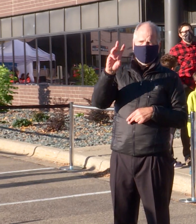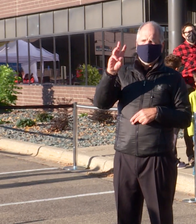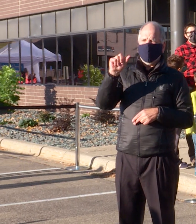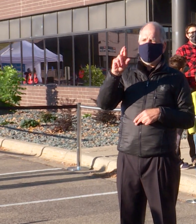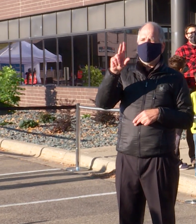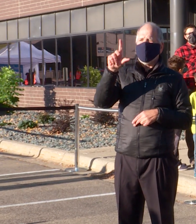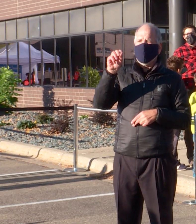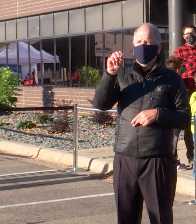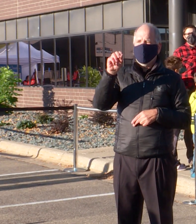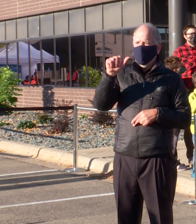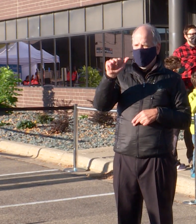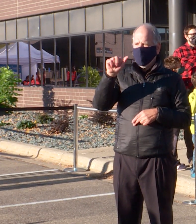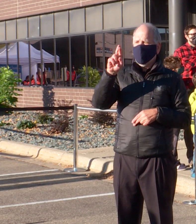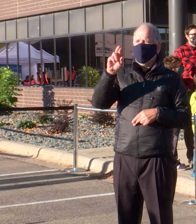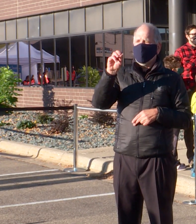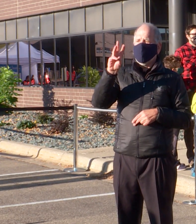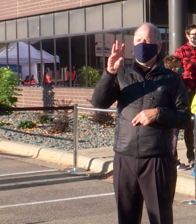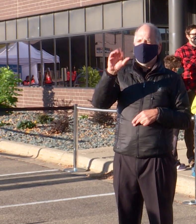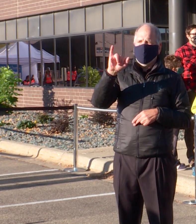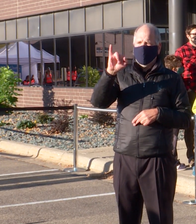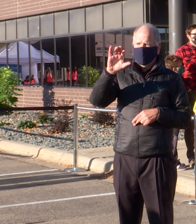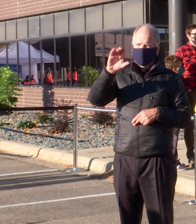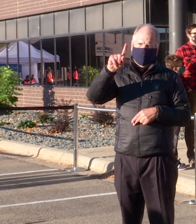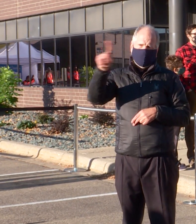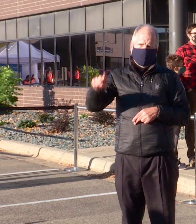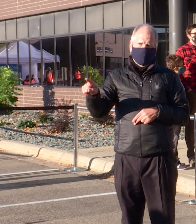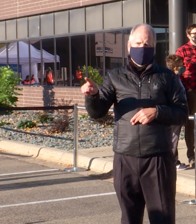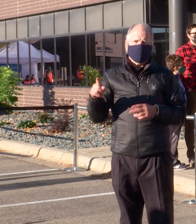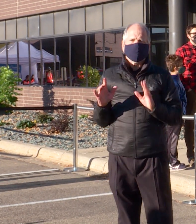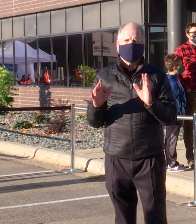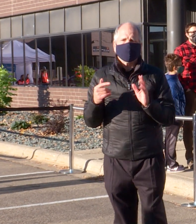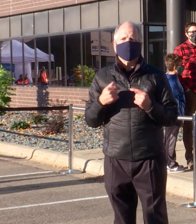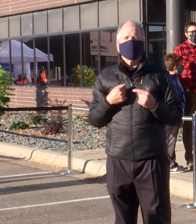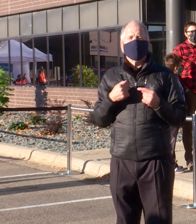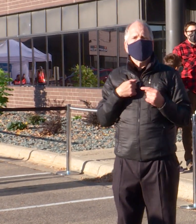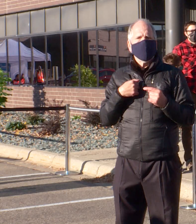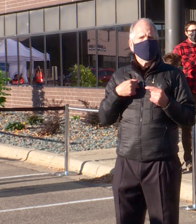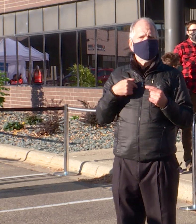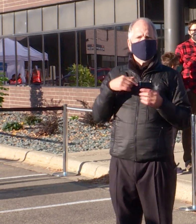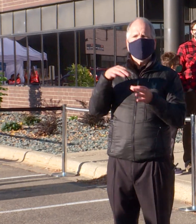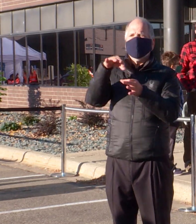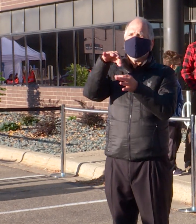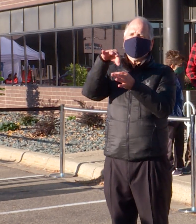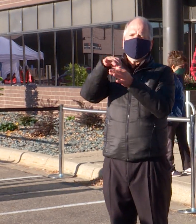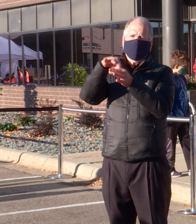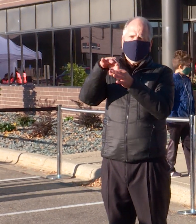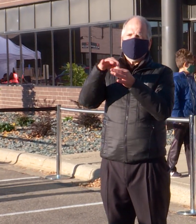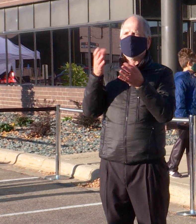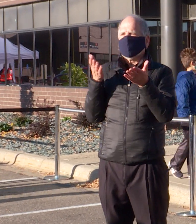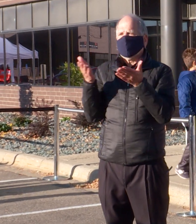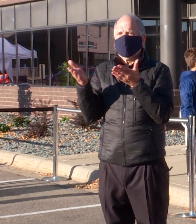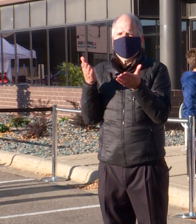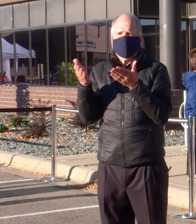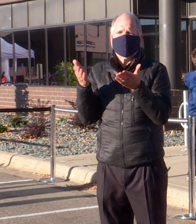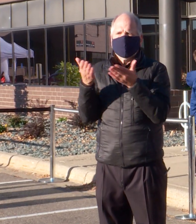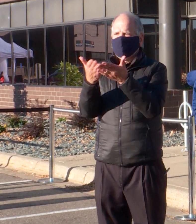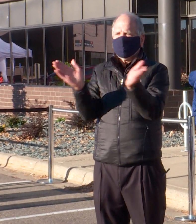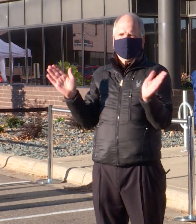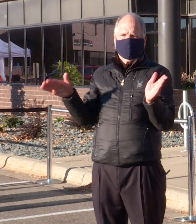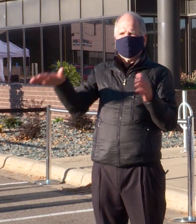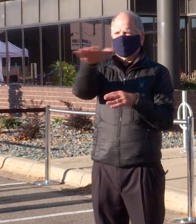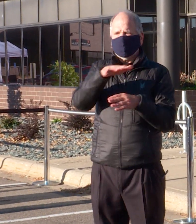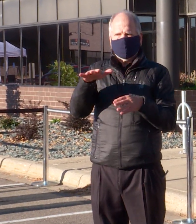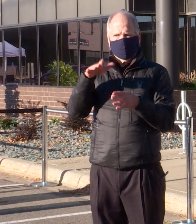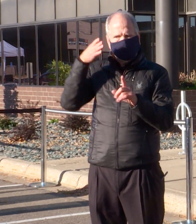Minneapolis. We are ready to have access to everyone in the